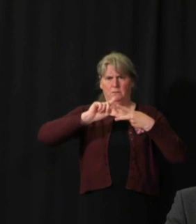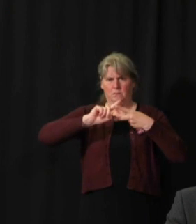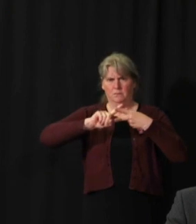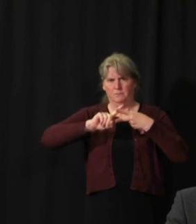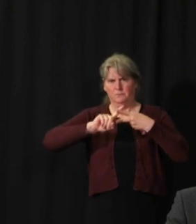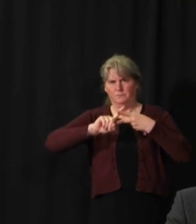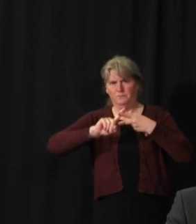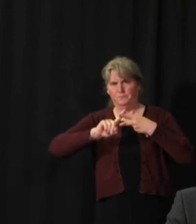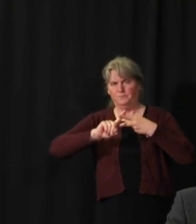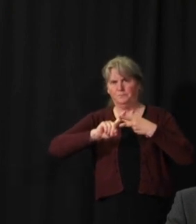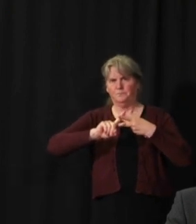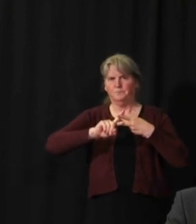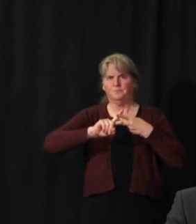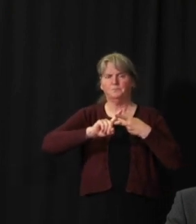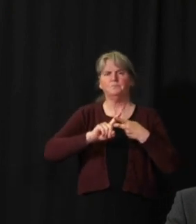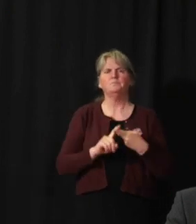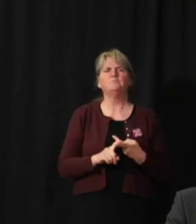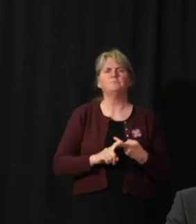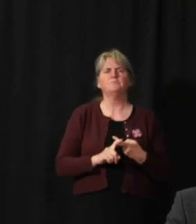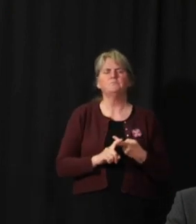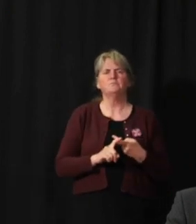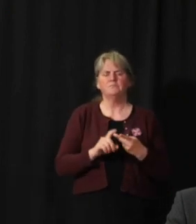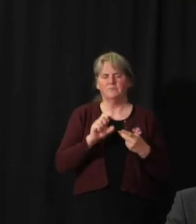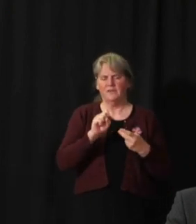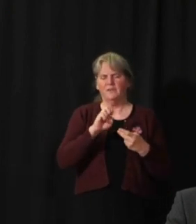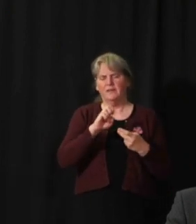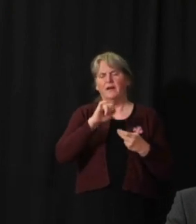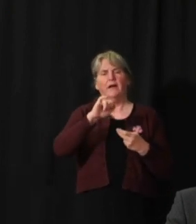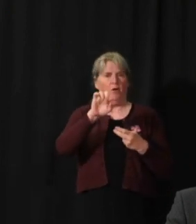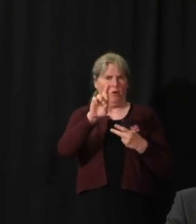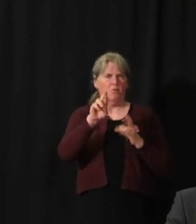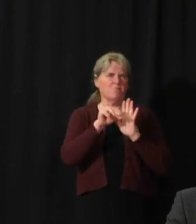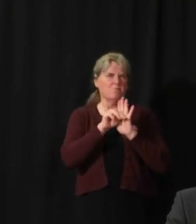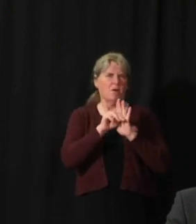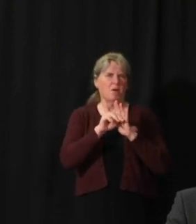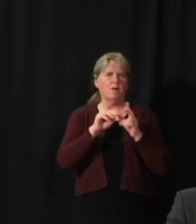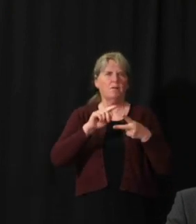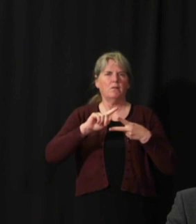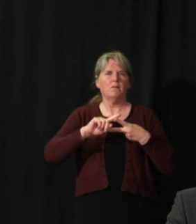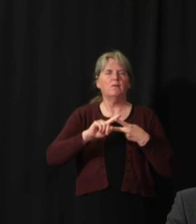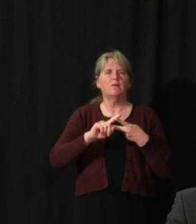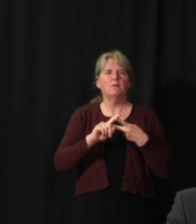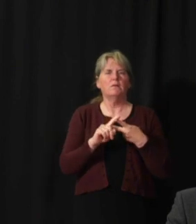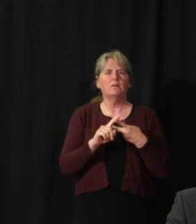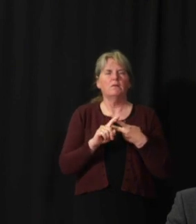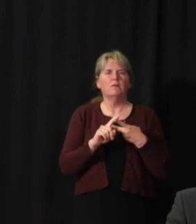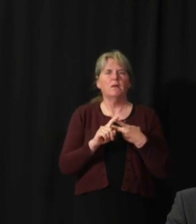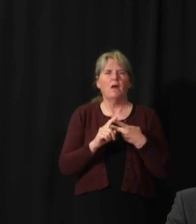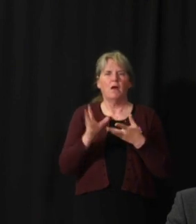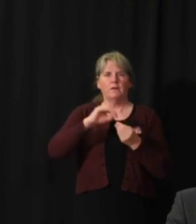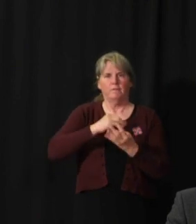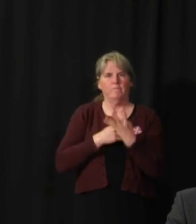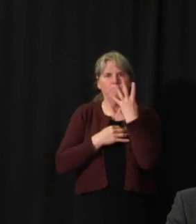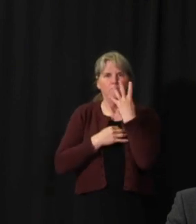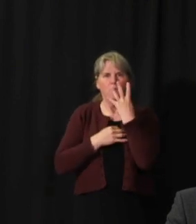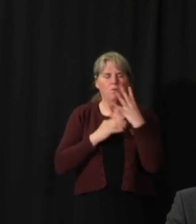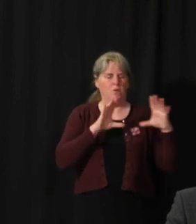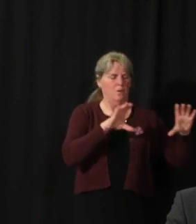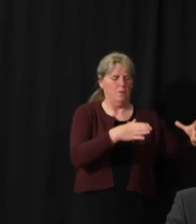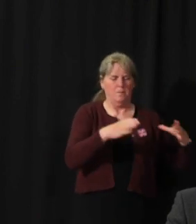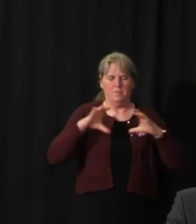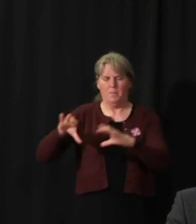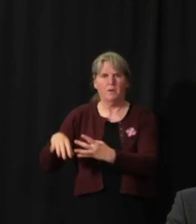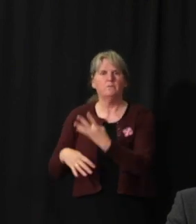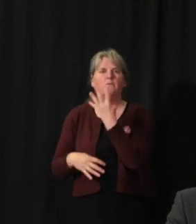And in this model called the SEIR model, that has four components, four compartments.